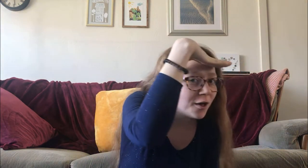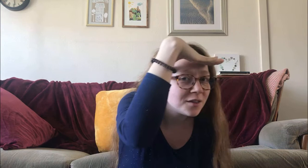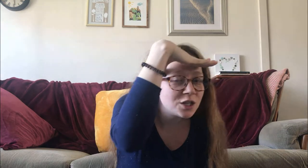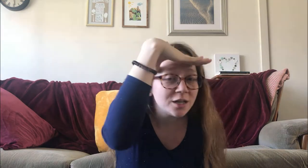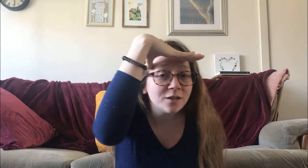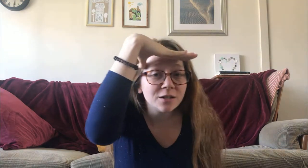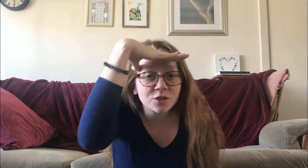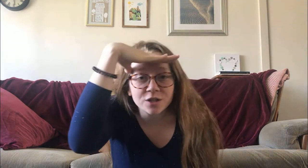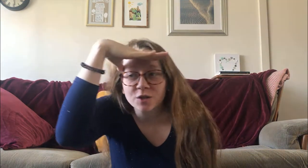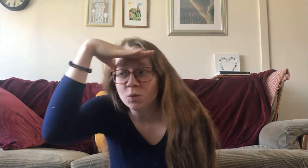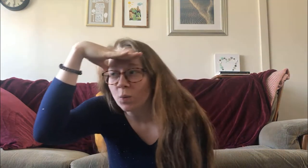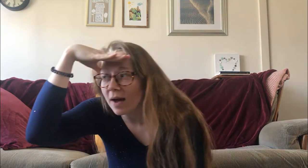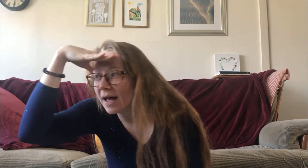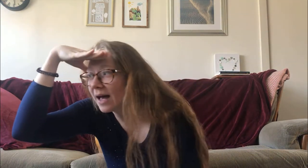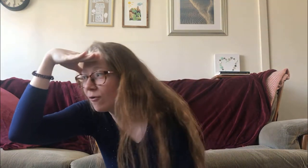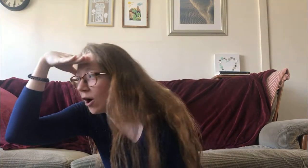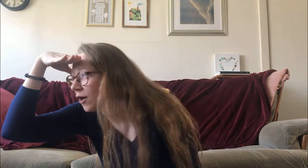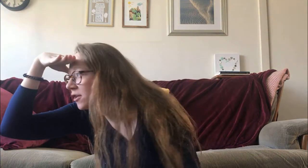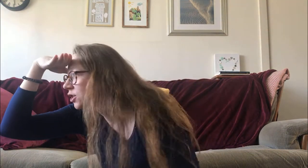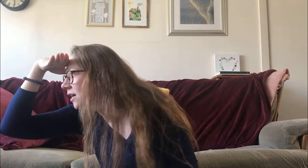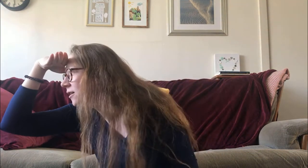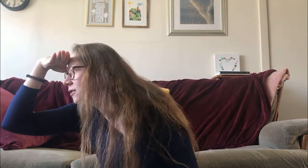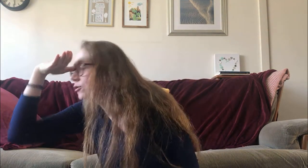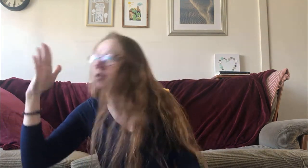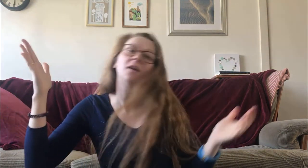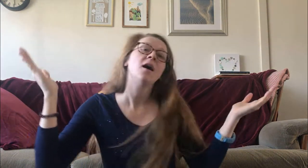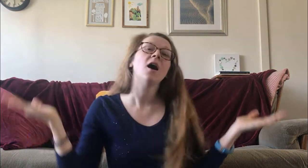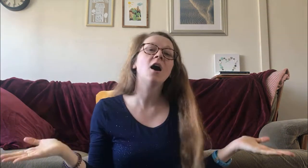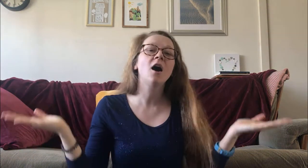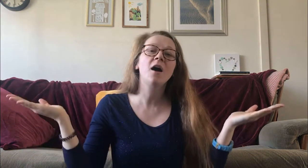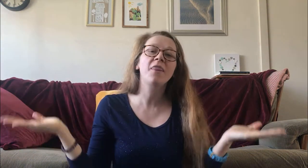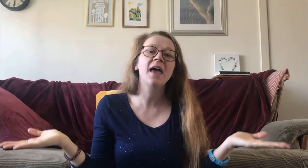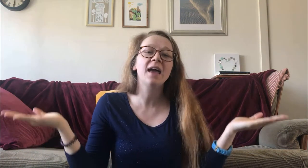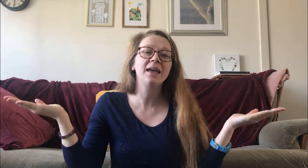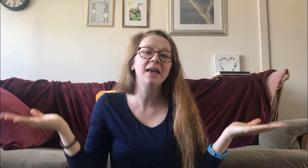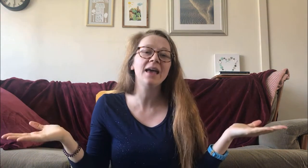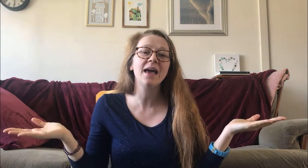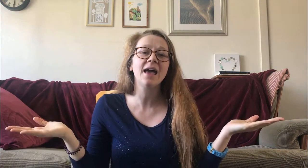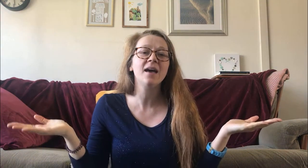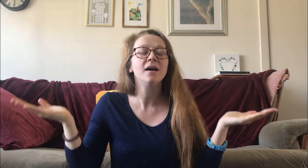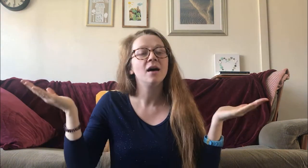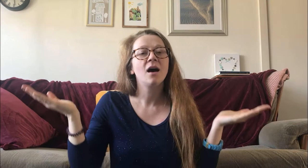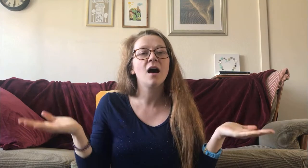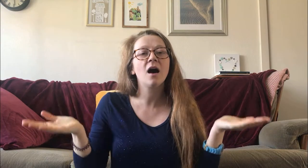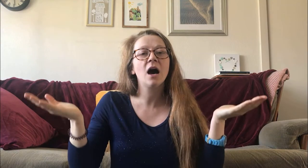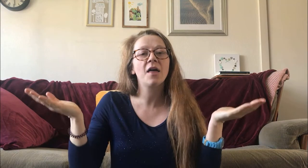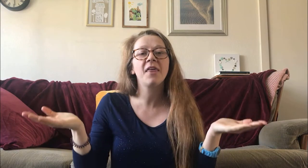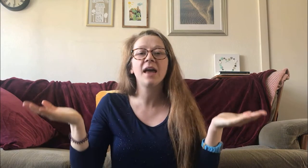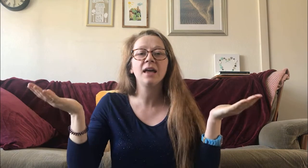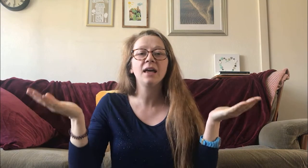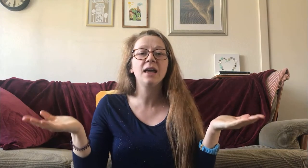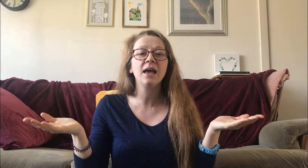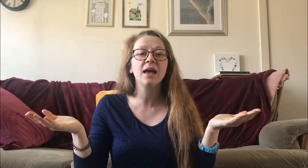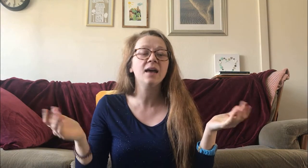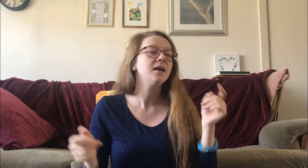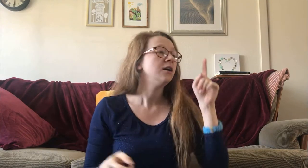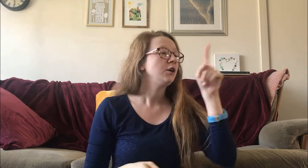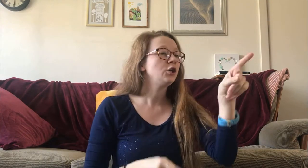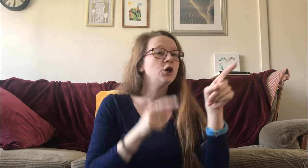the children? Where are the children? Are they here? Are they here? You